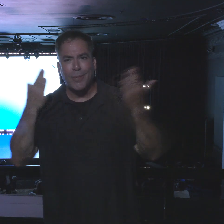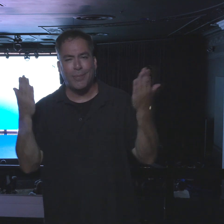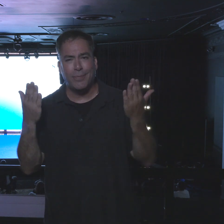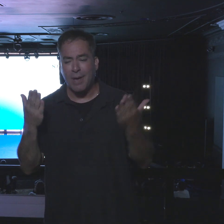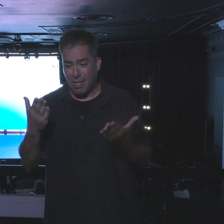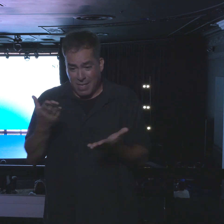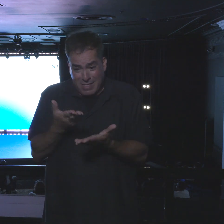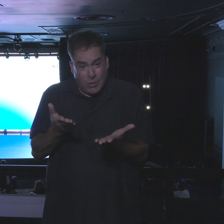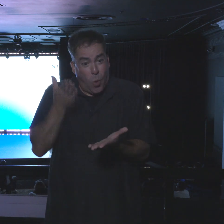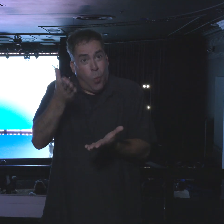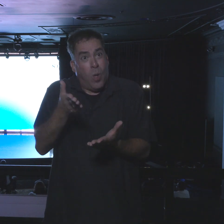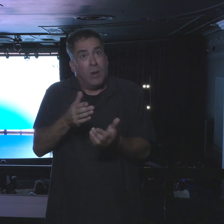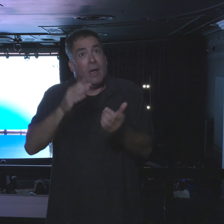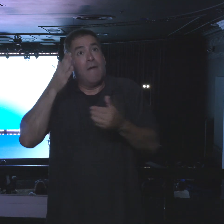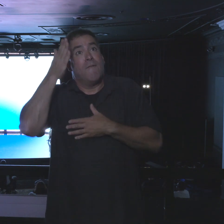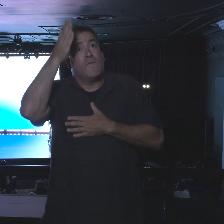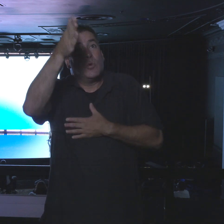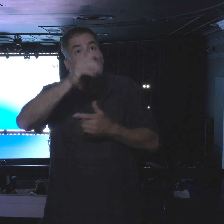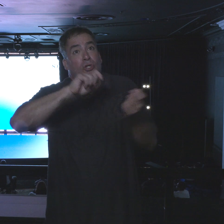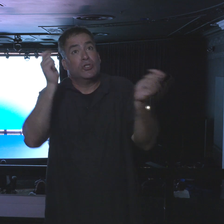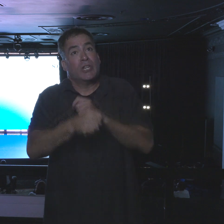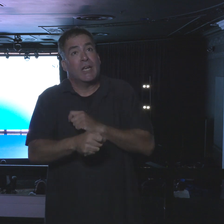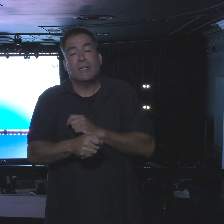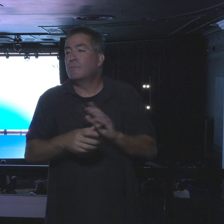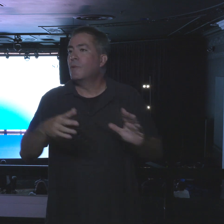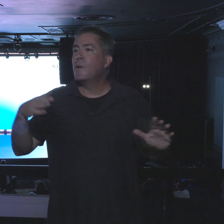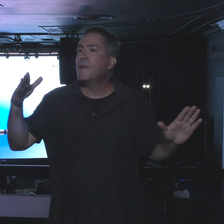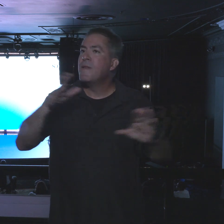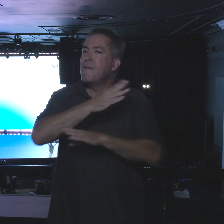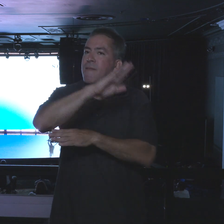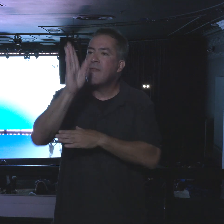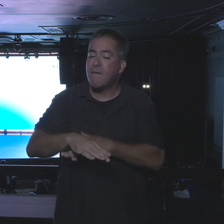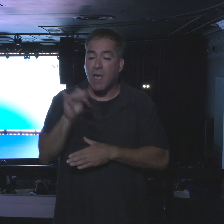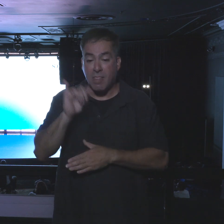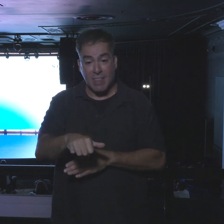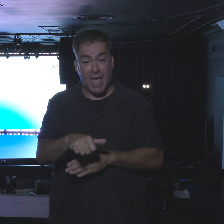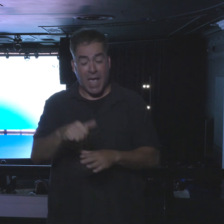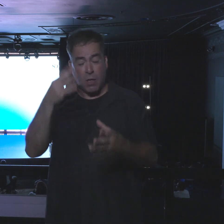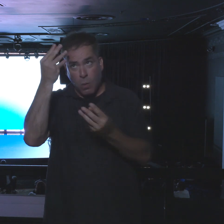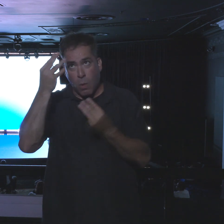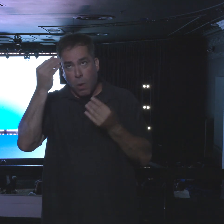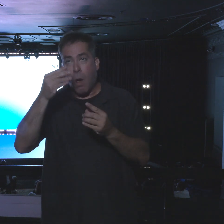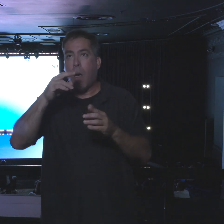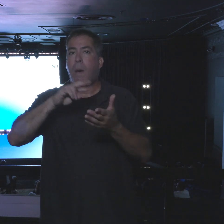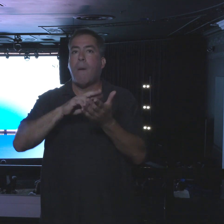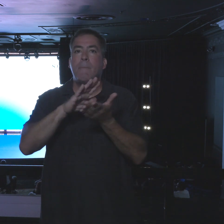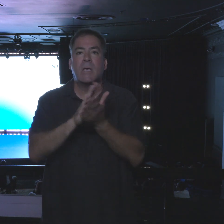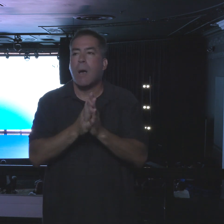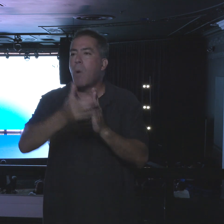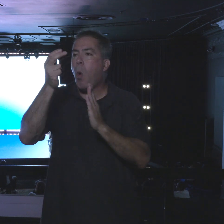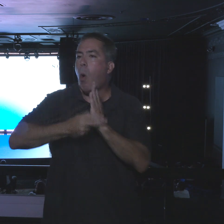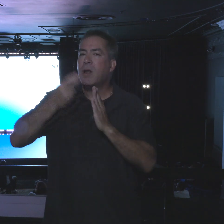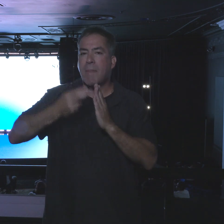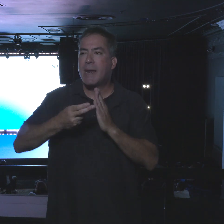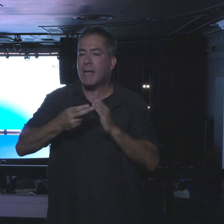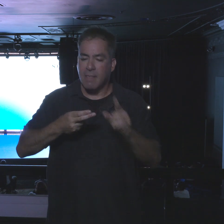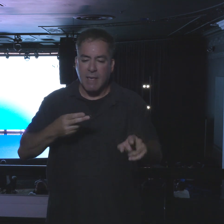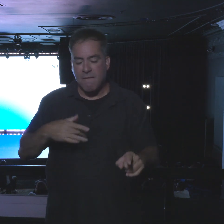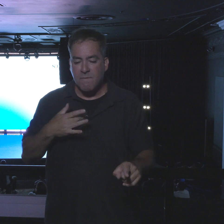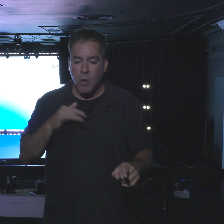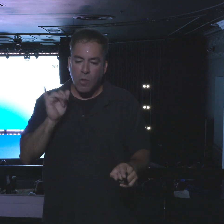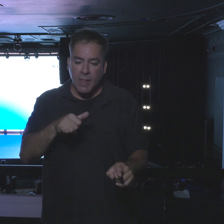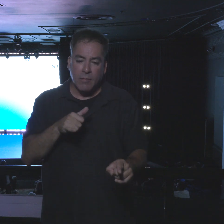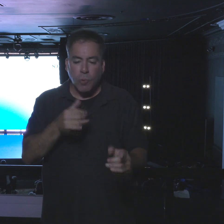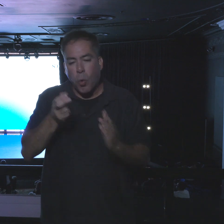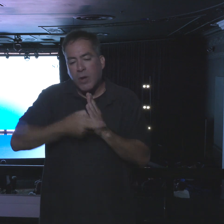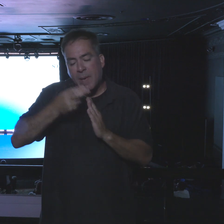change. And the thoughts became so automatic that it was their knee-jerk reaction.